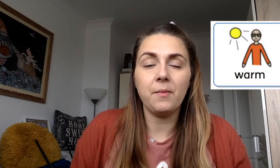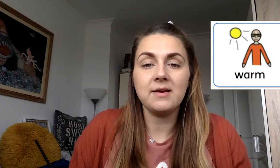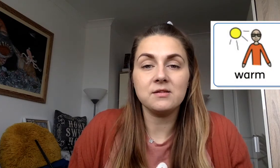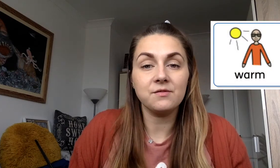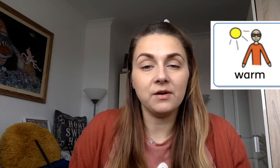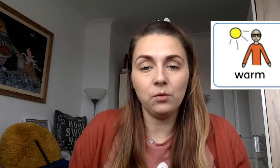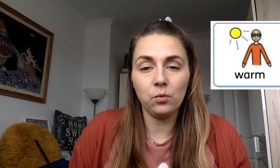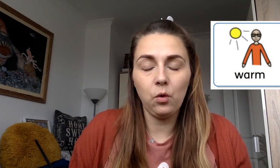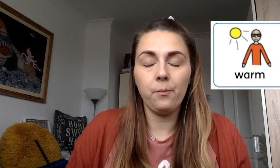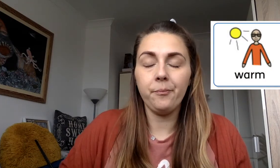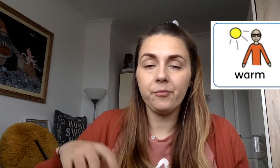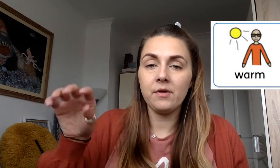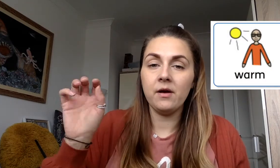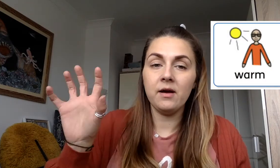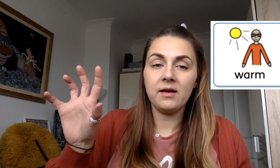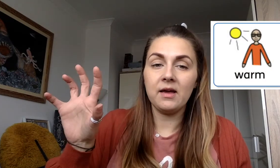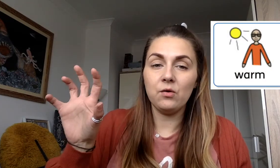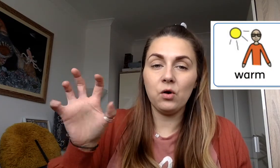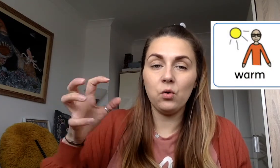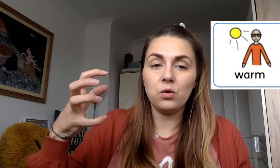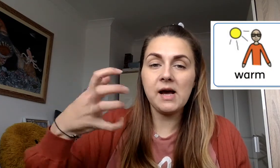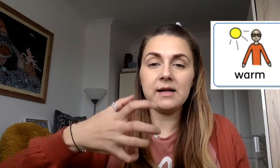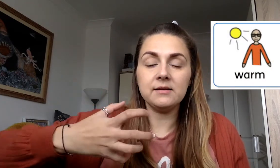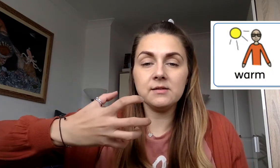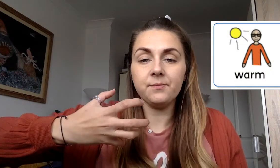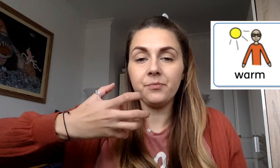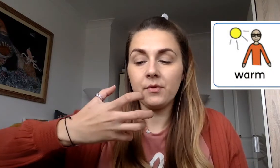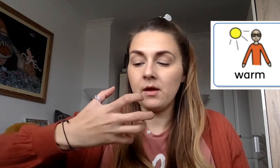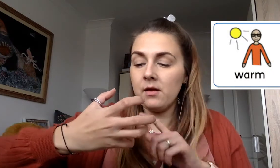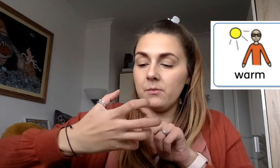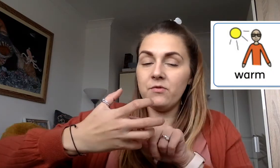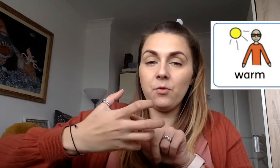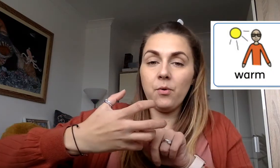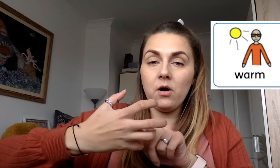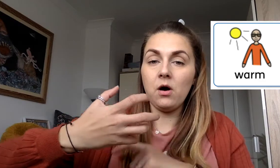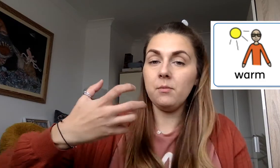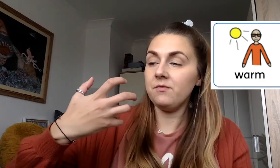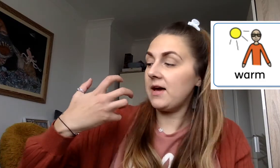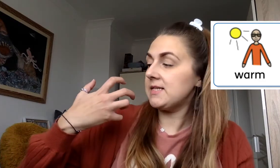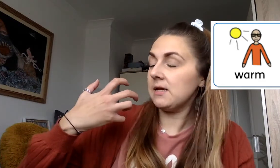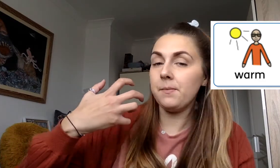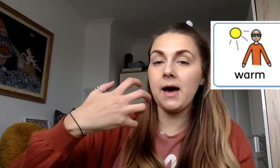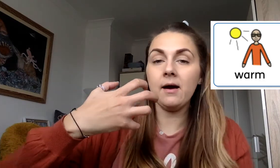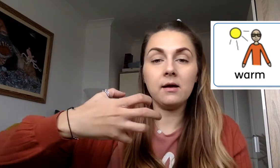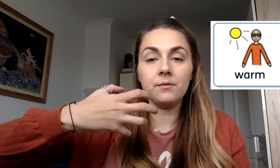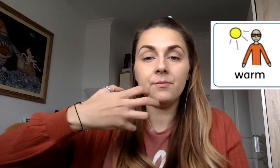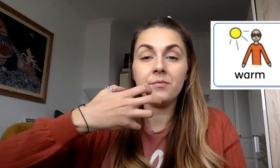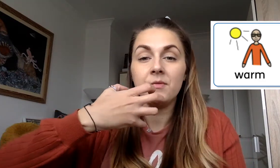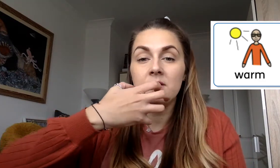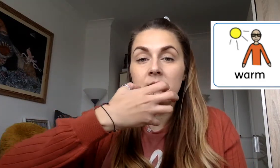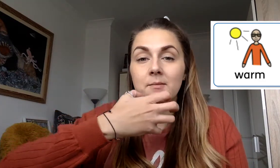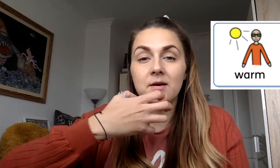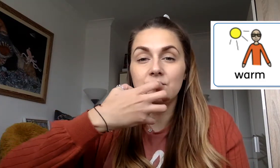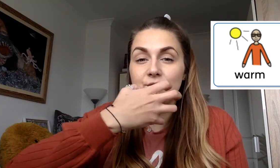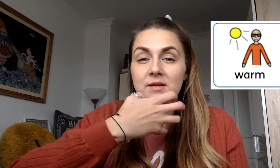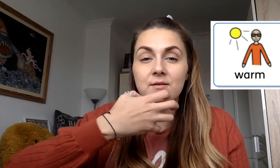makes us feel warm. Get your clawed hand with your palm facing back and we're going to do little